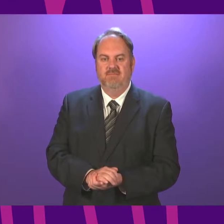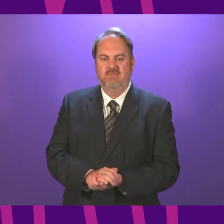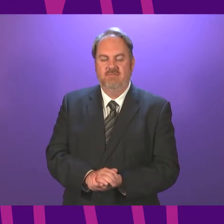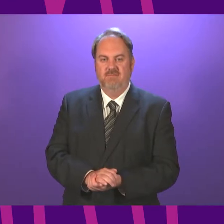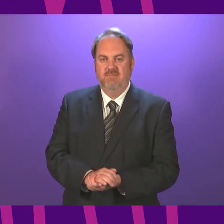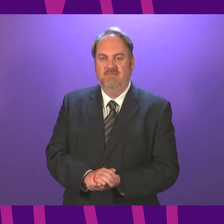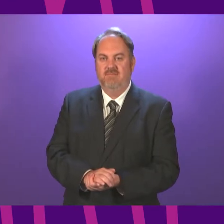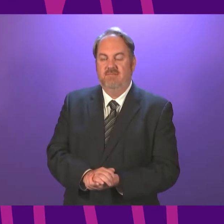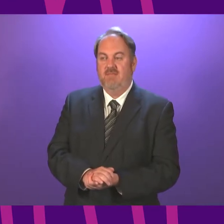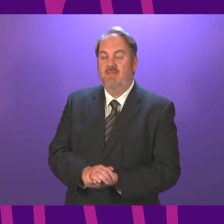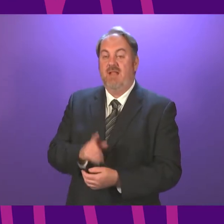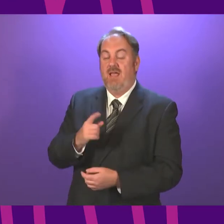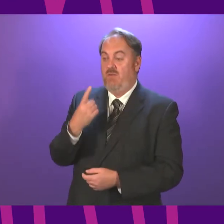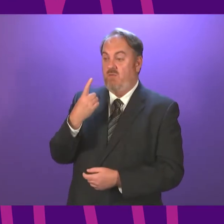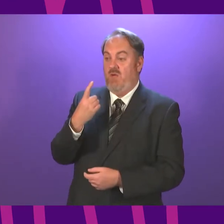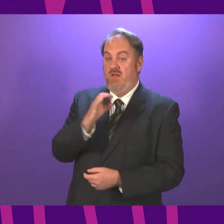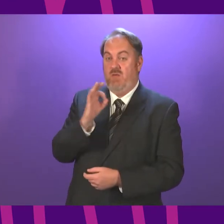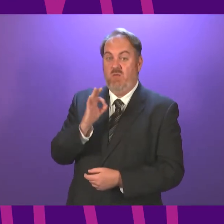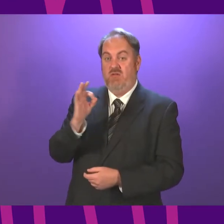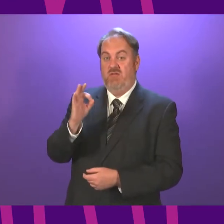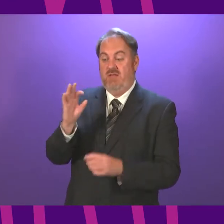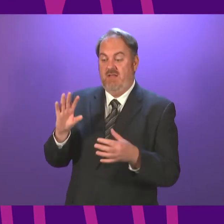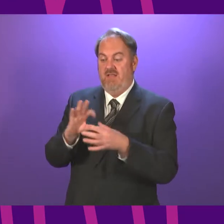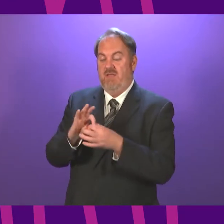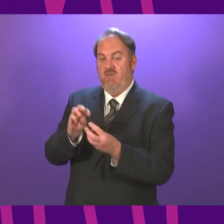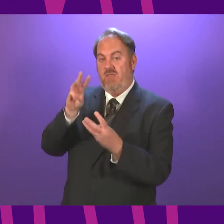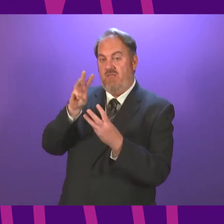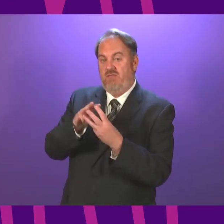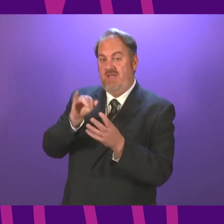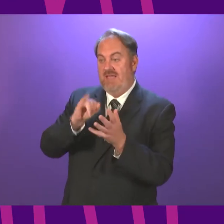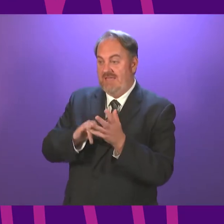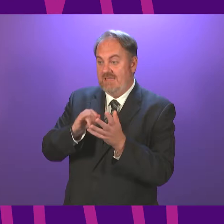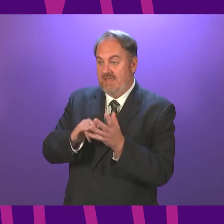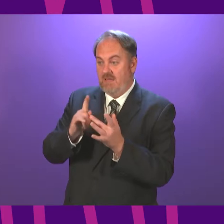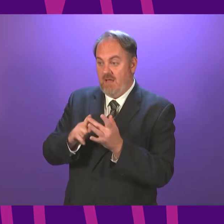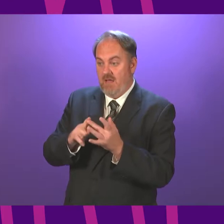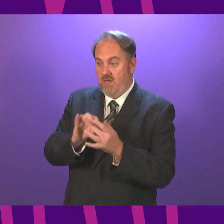I propose to put a single question on the three SSI motions. Does any member object?